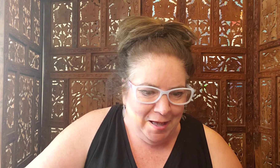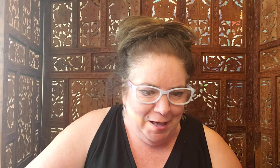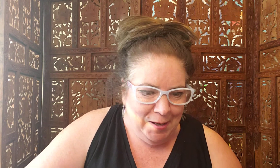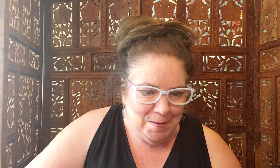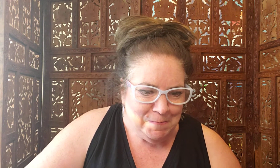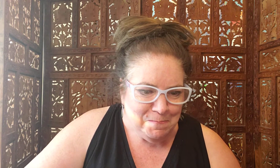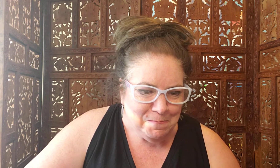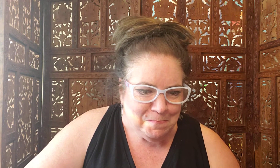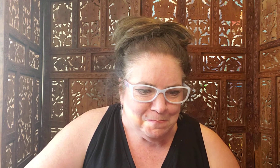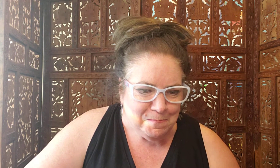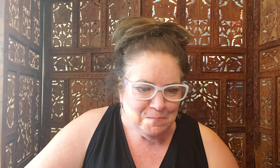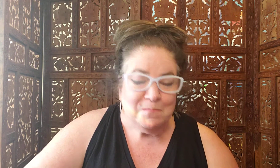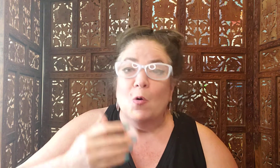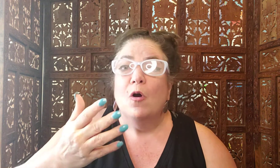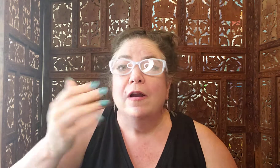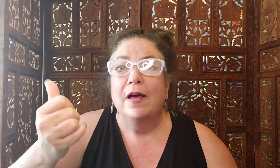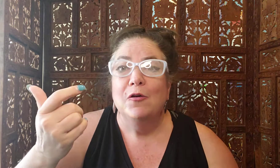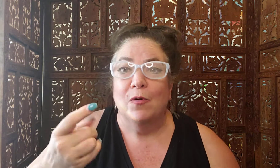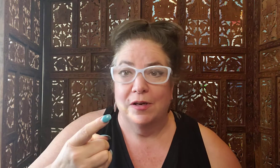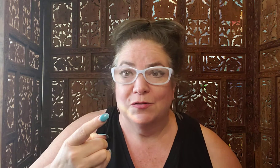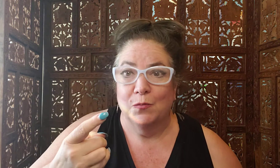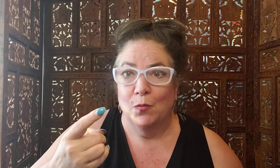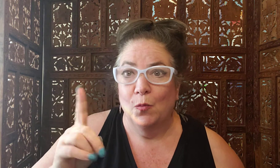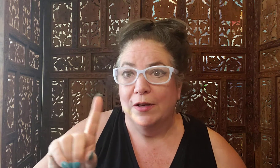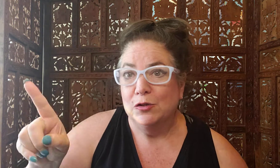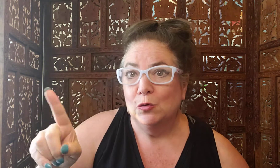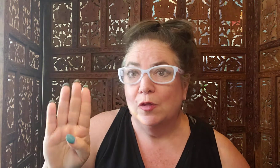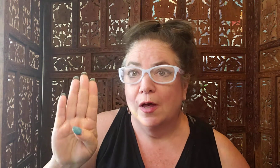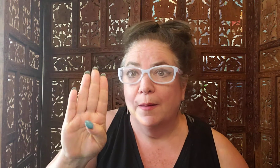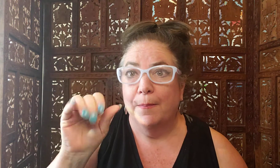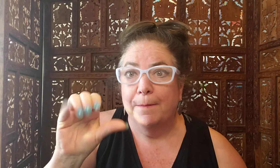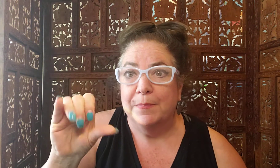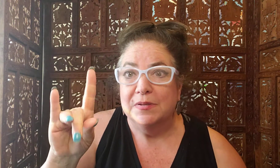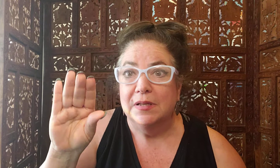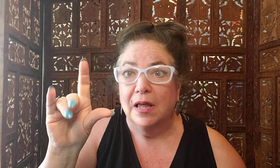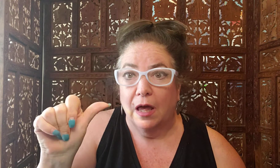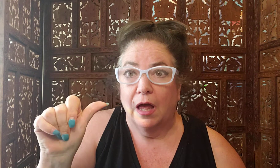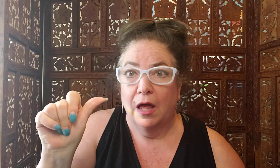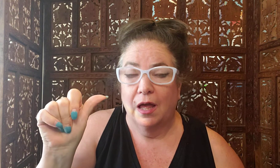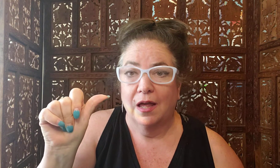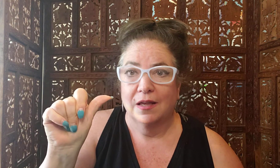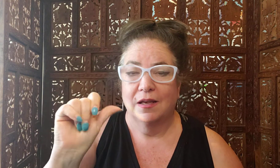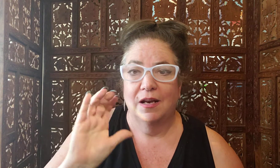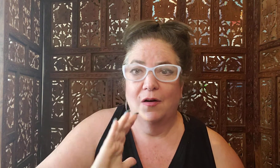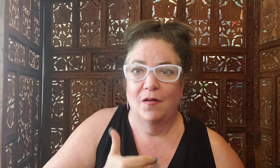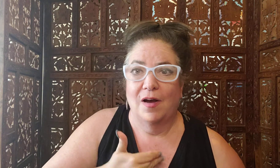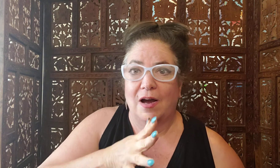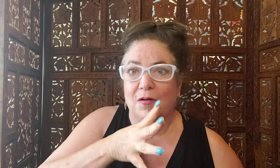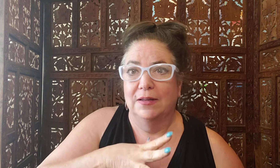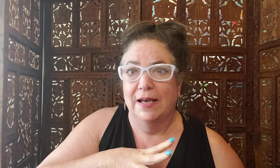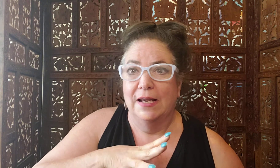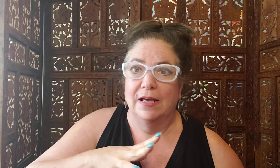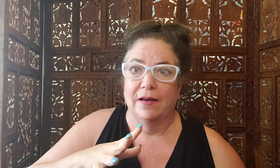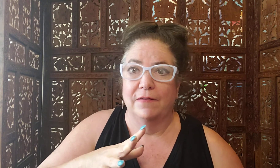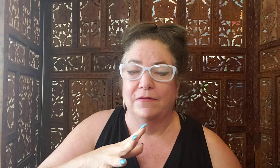Um, or another one is went to the basilica, you know, our lady of,